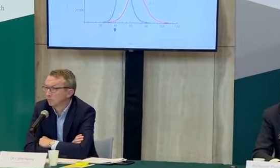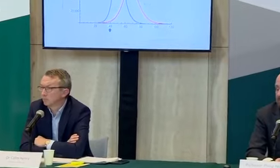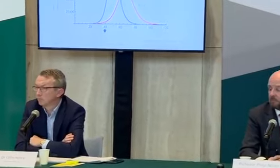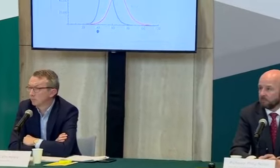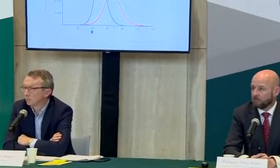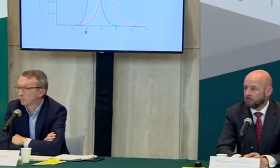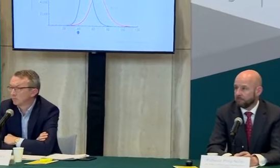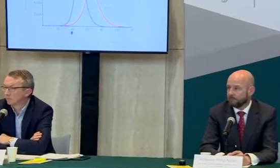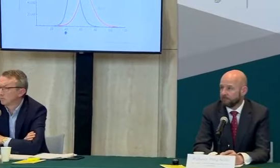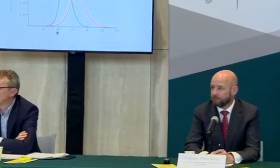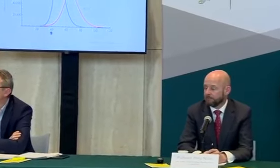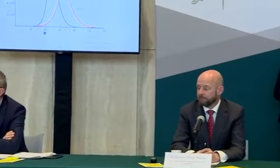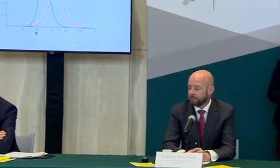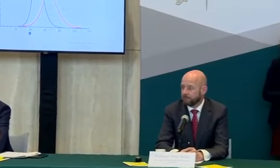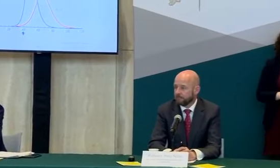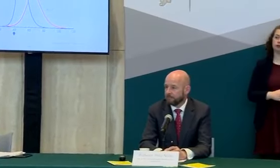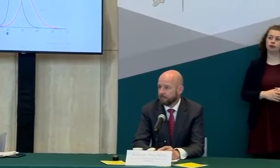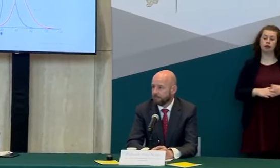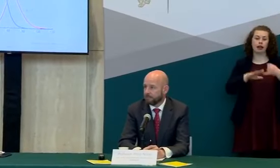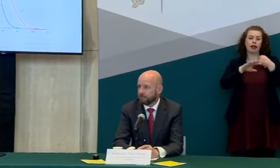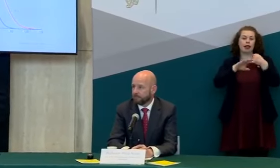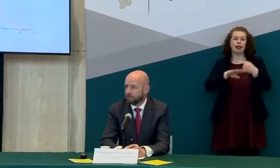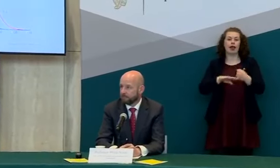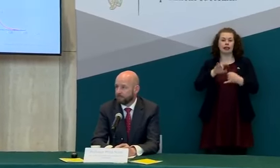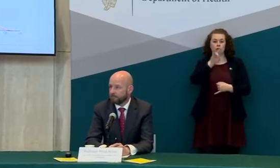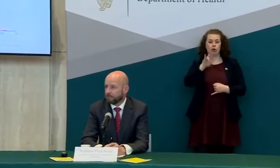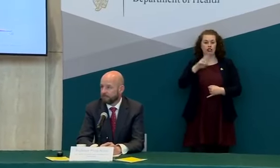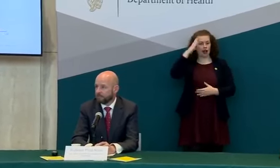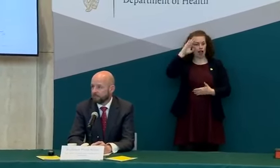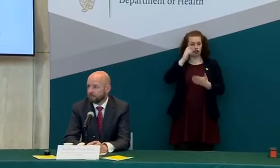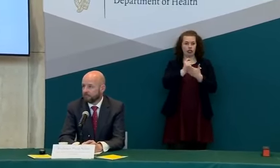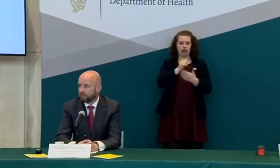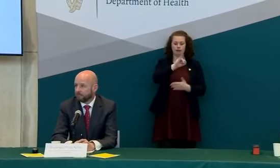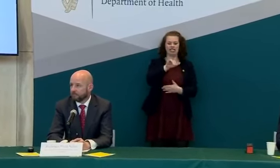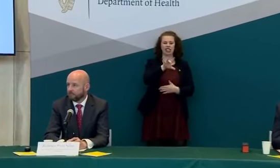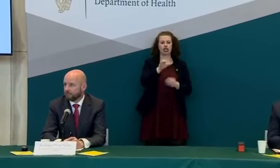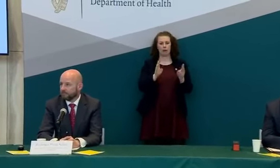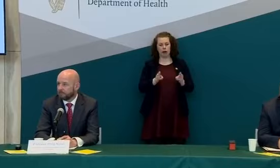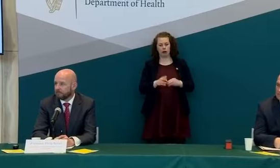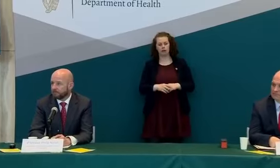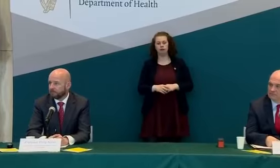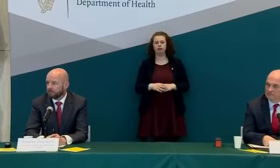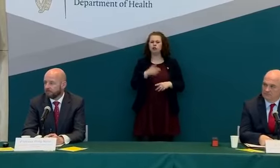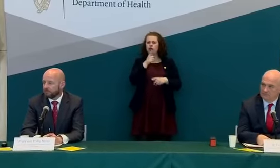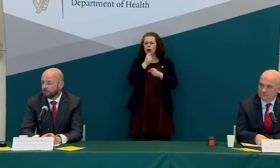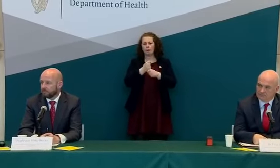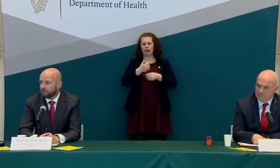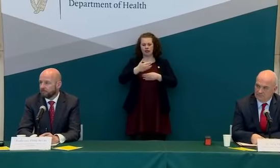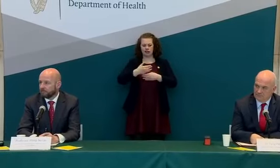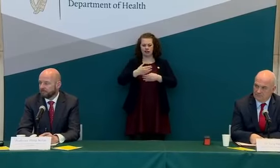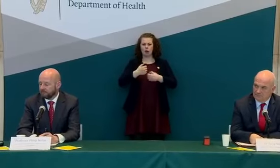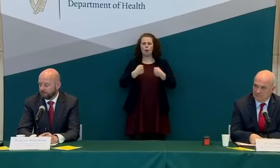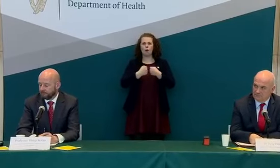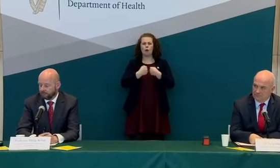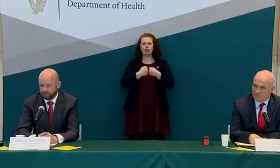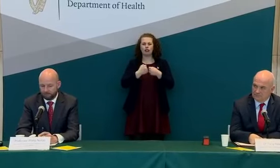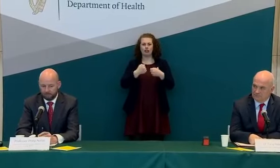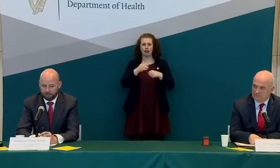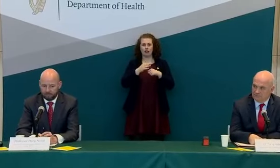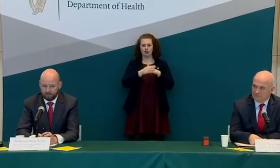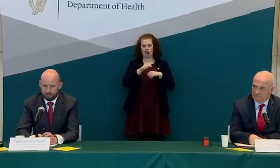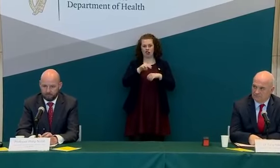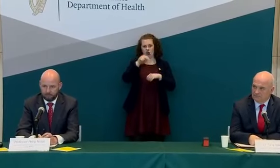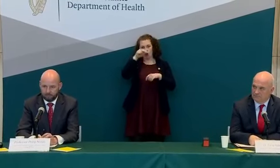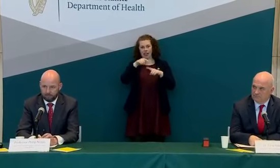the irish times just in relation to the i suppose the country's borders to the border kind of north and south and with the